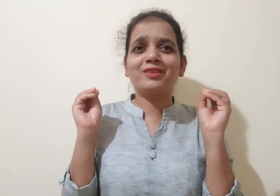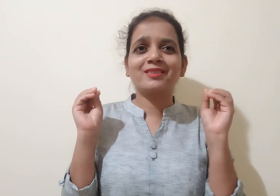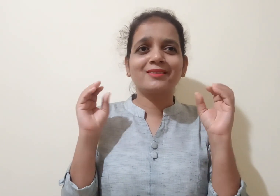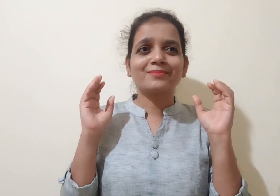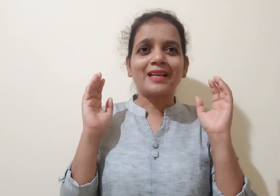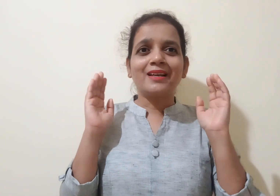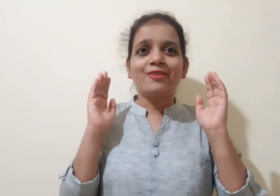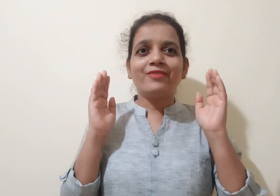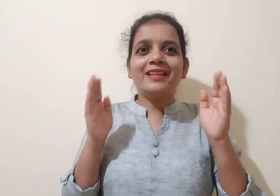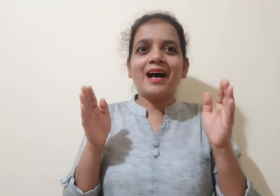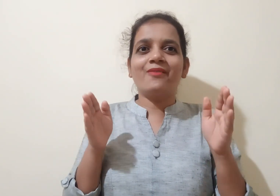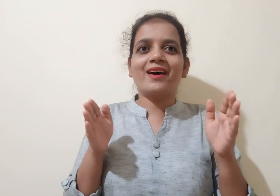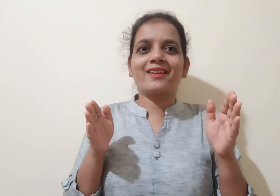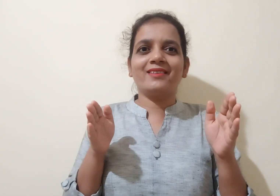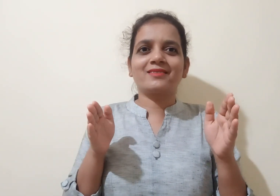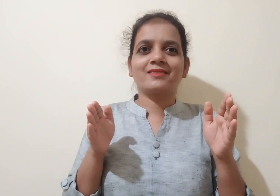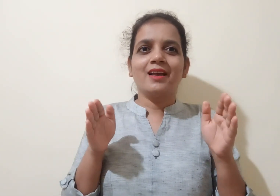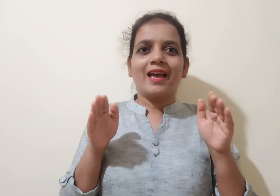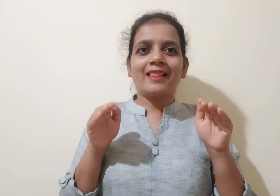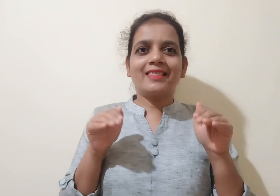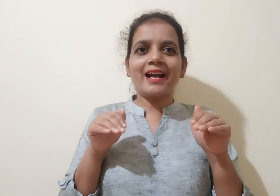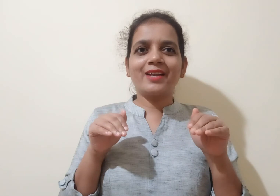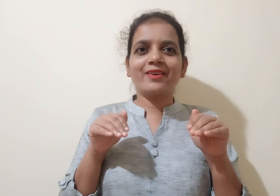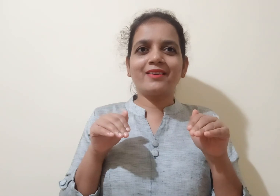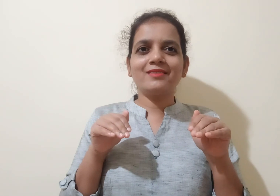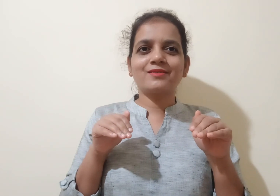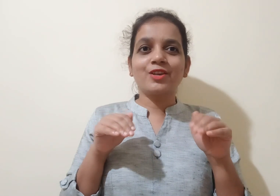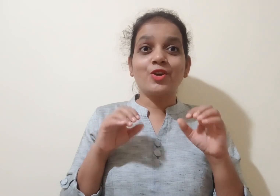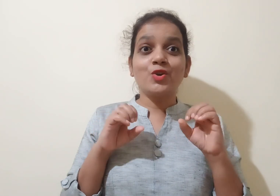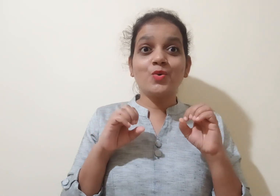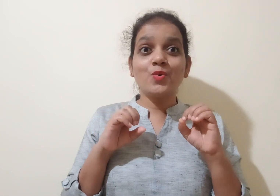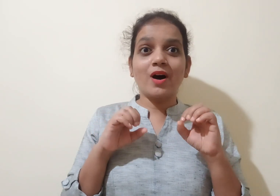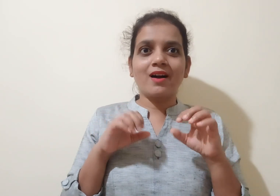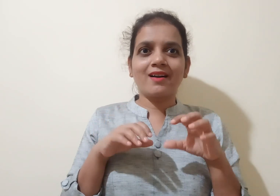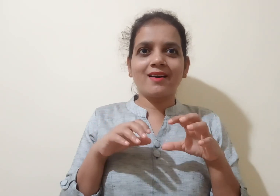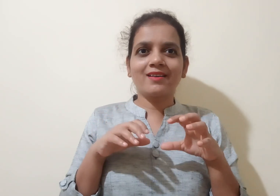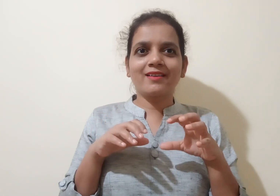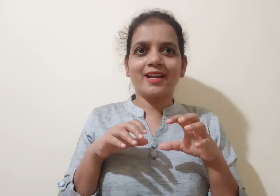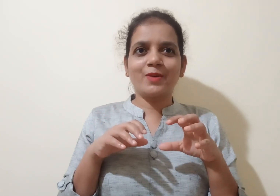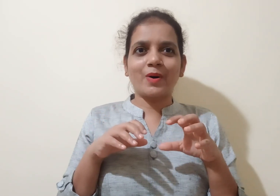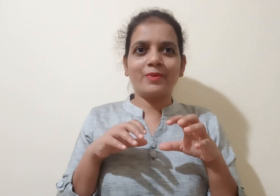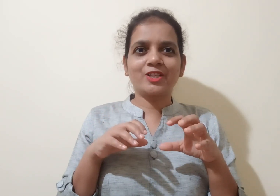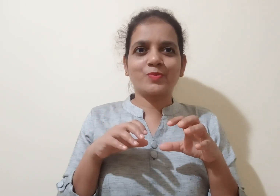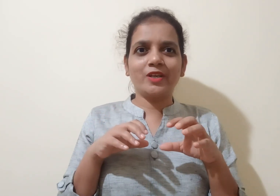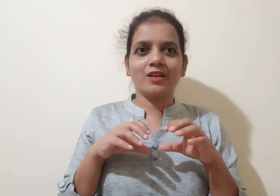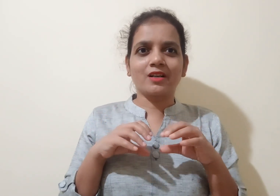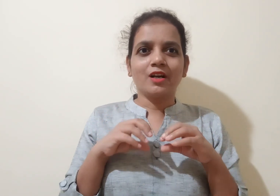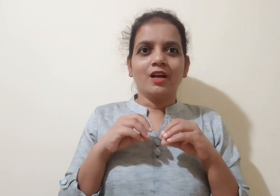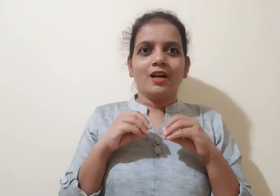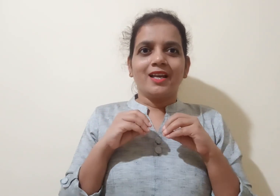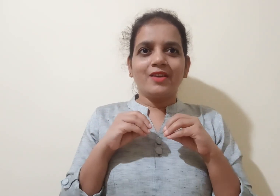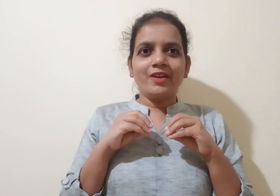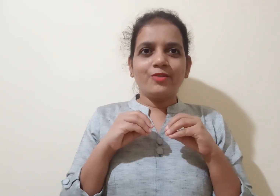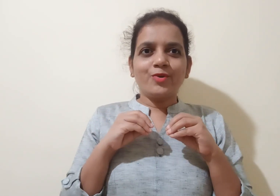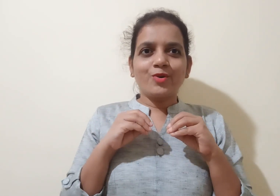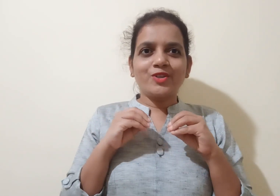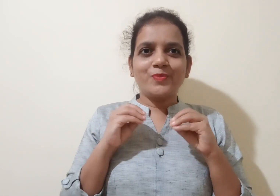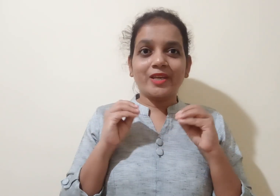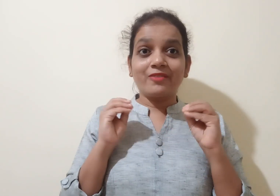with awareness. And that awareness, you are a great public speaker. Even if you are speaking